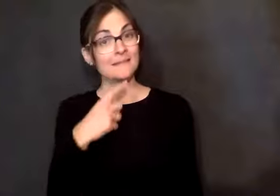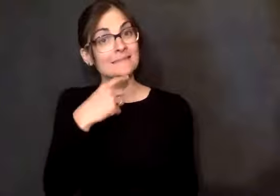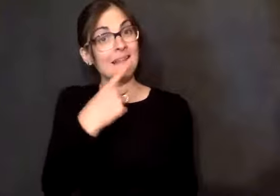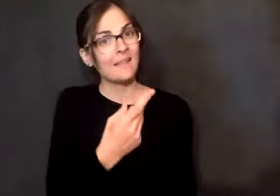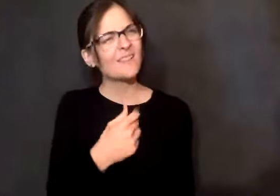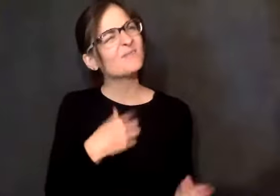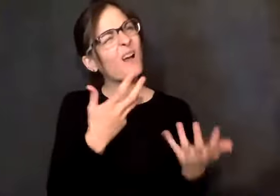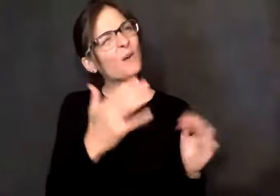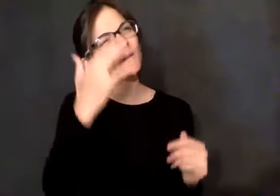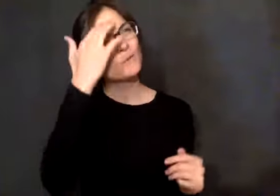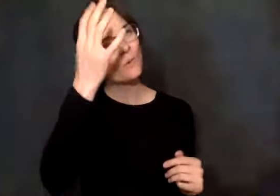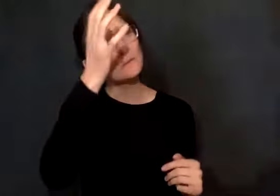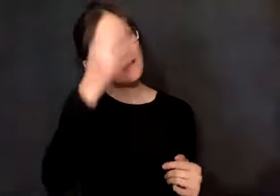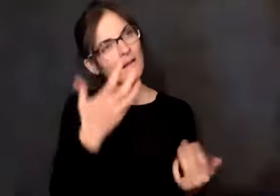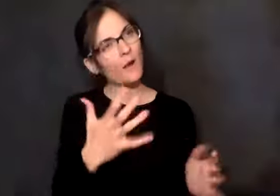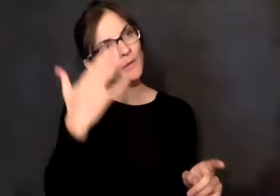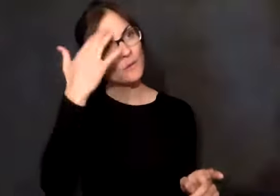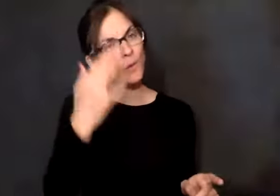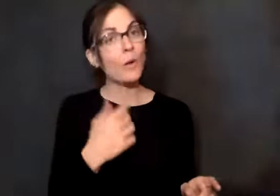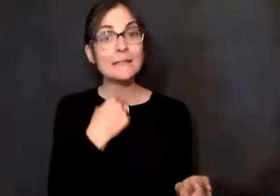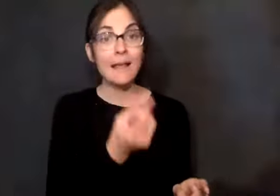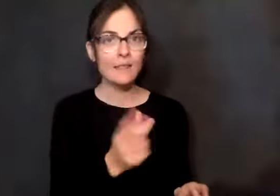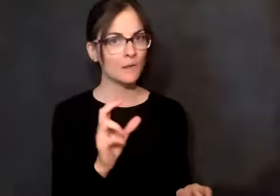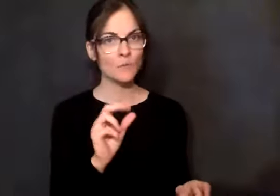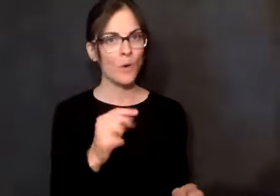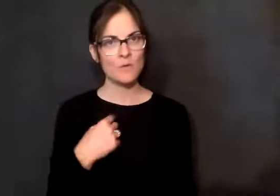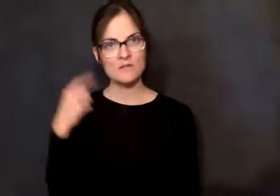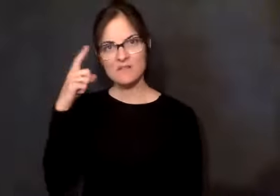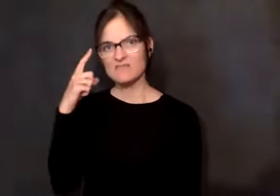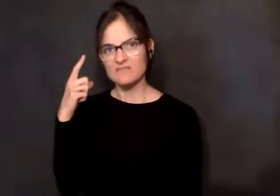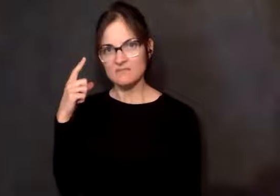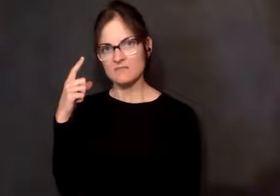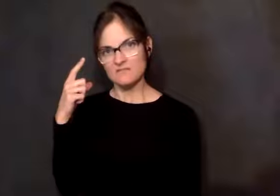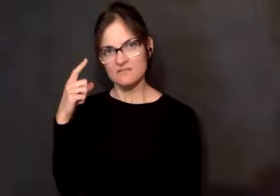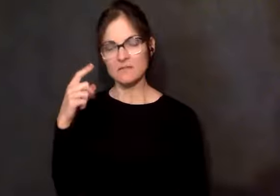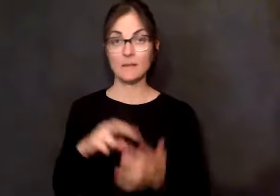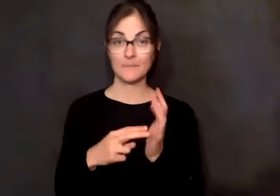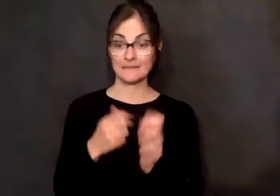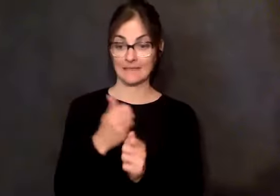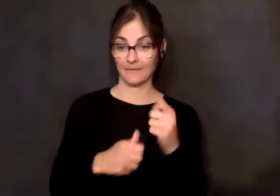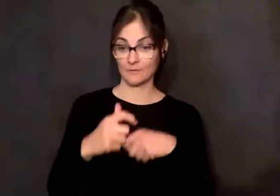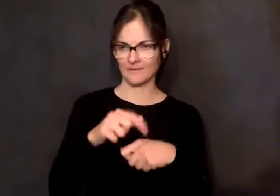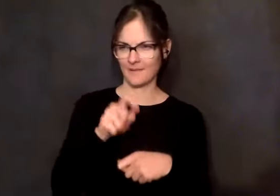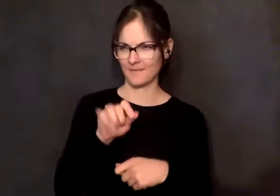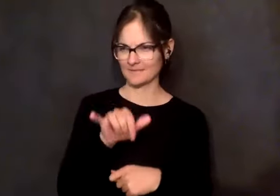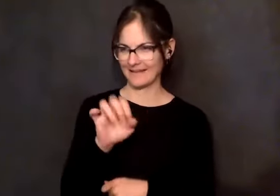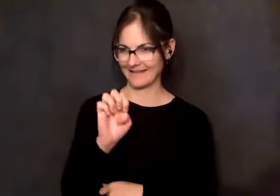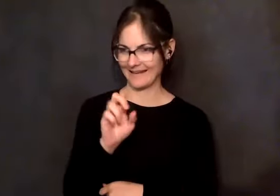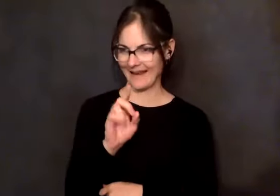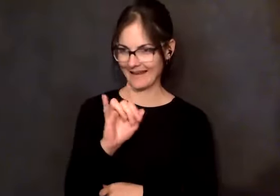No, I did not. I just turned it into a resentment. And so every time we had to make an eddy turn, I thought, Dad, I know